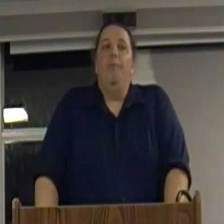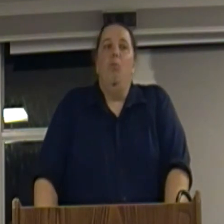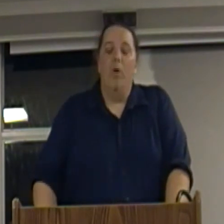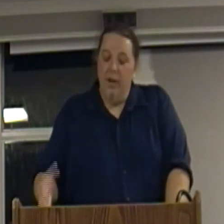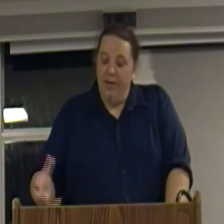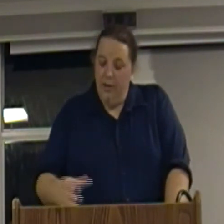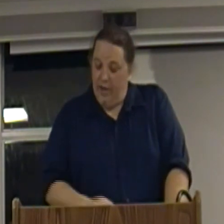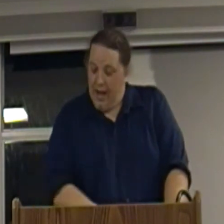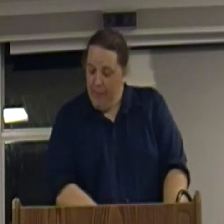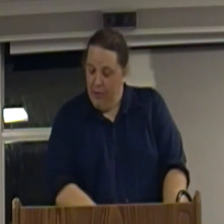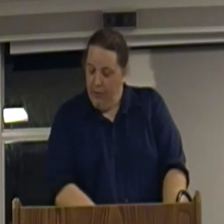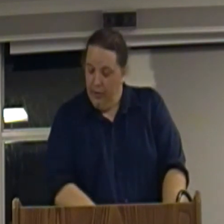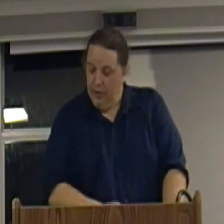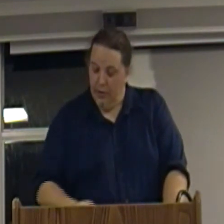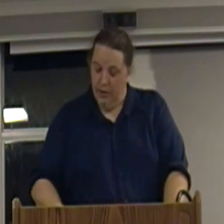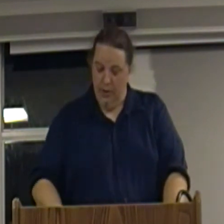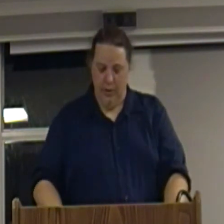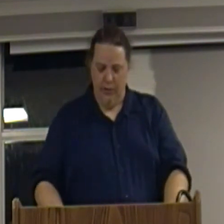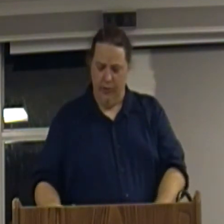one of the things that happens is